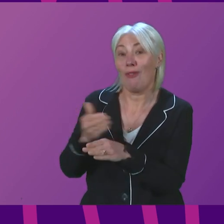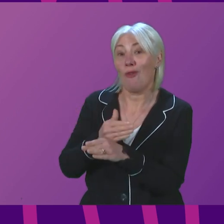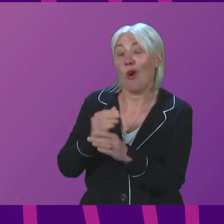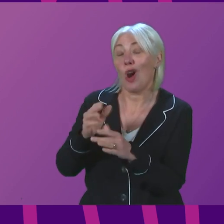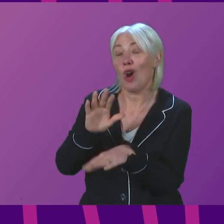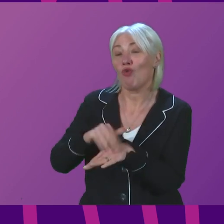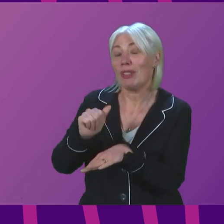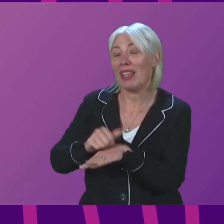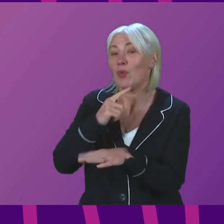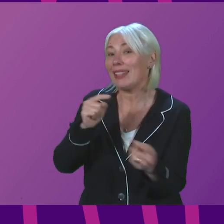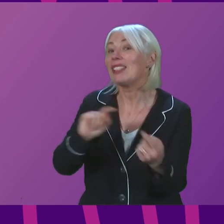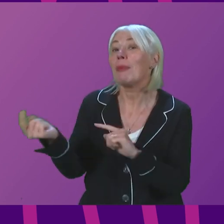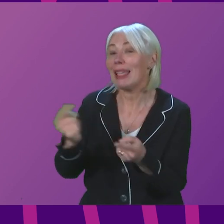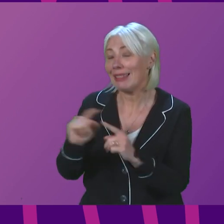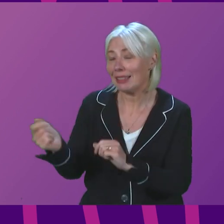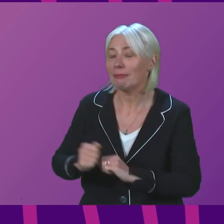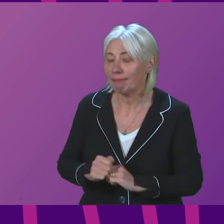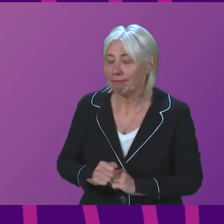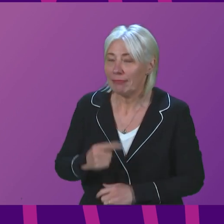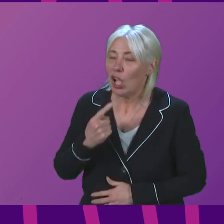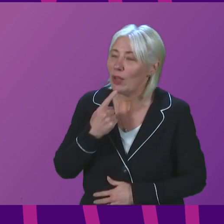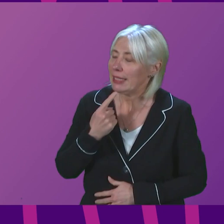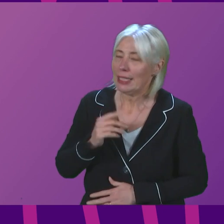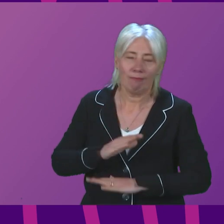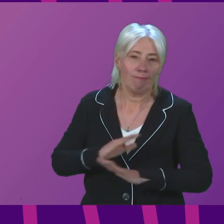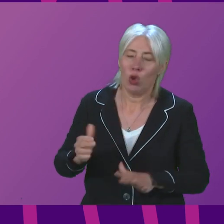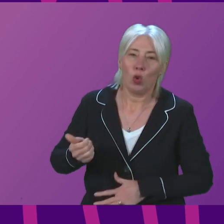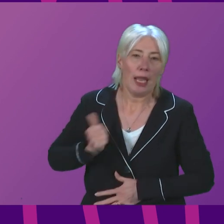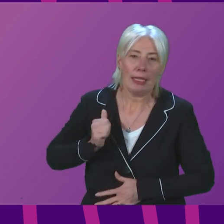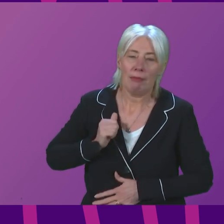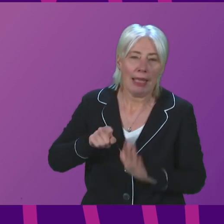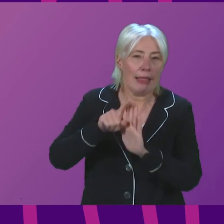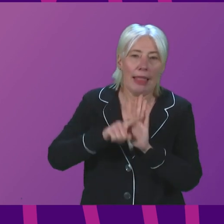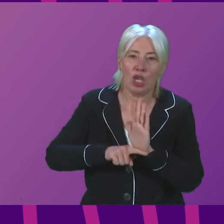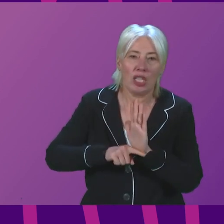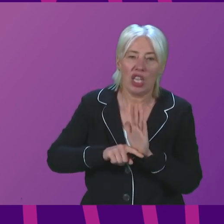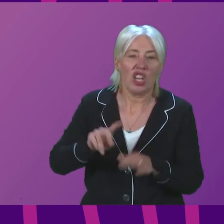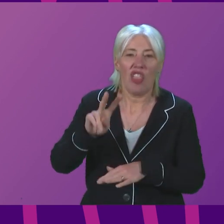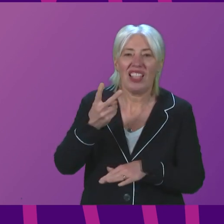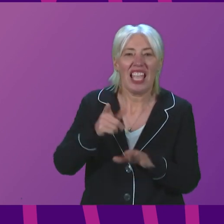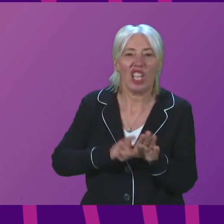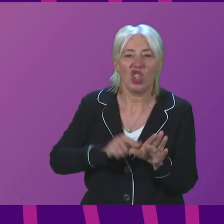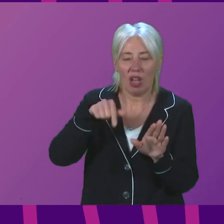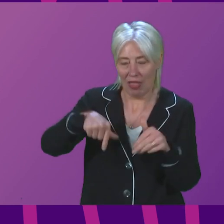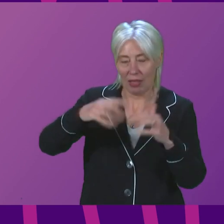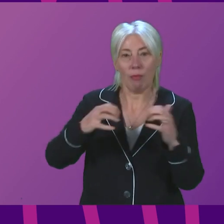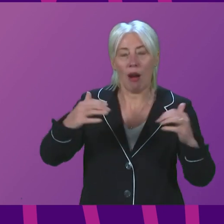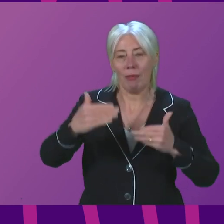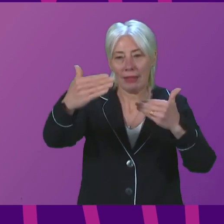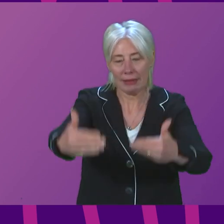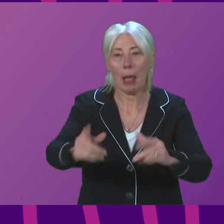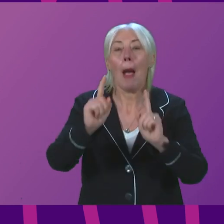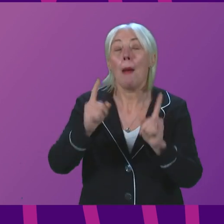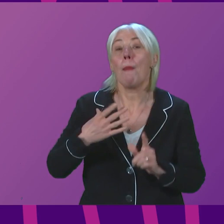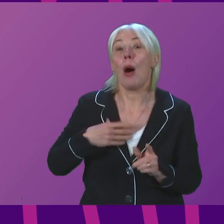he said that they didn't we certainly do not expect legislation to come into force in year two of this parliamentary session but we look for details of the